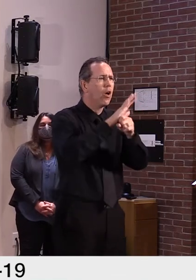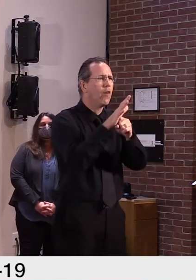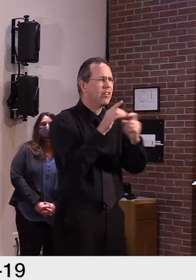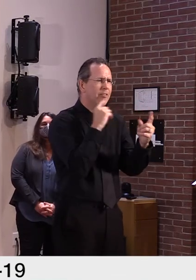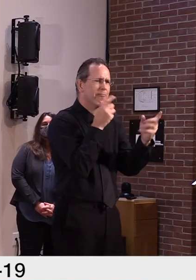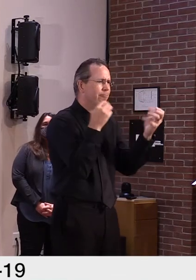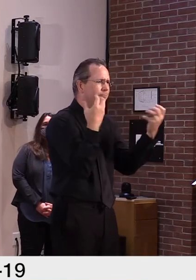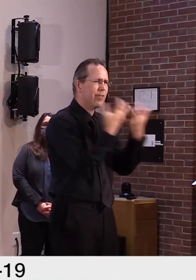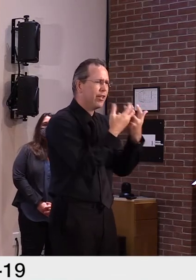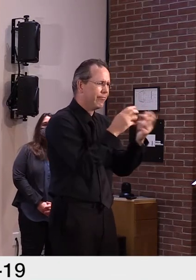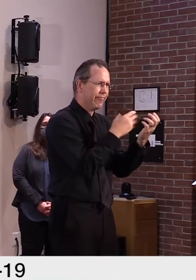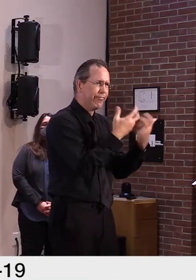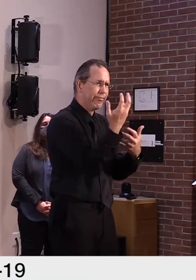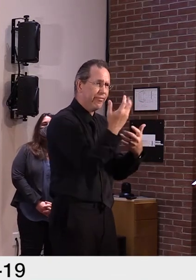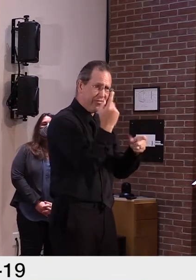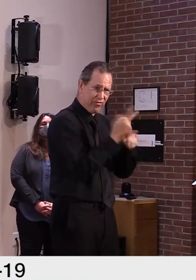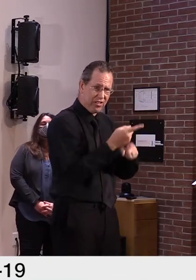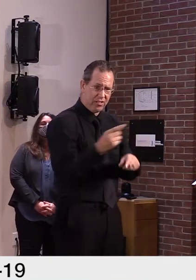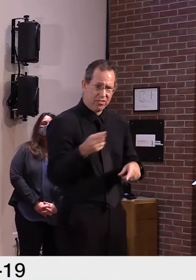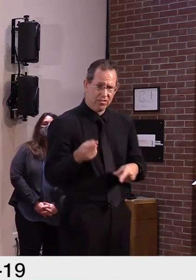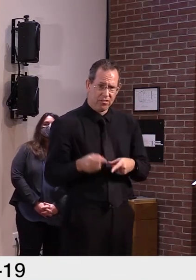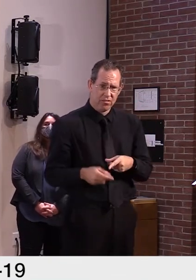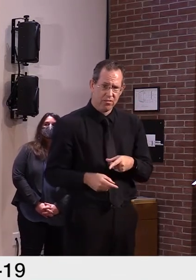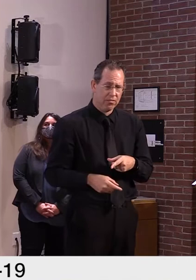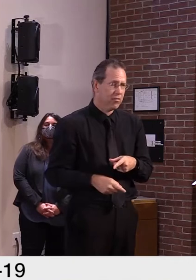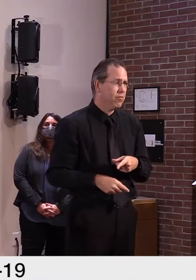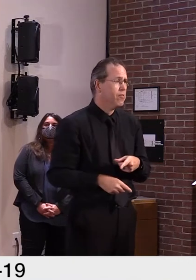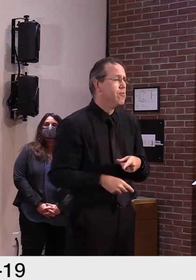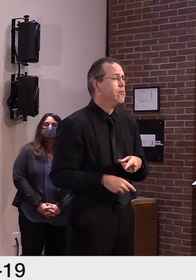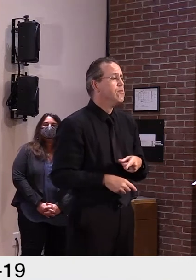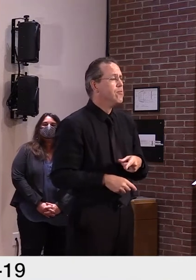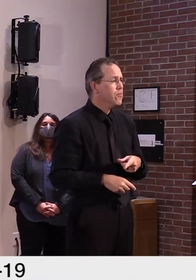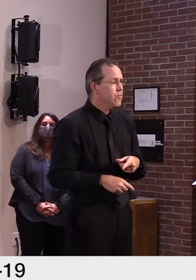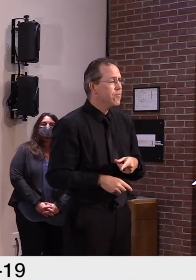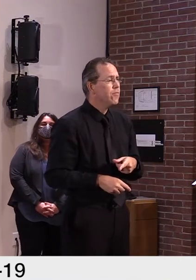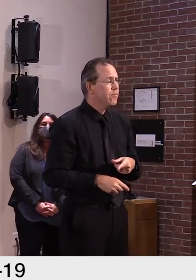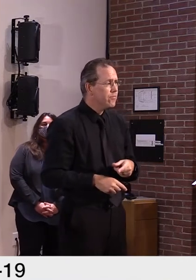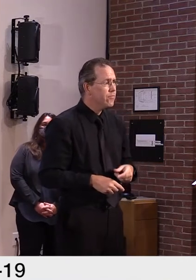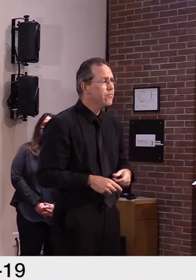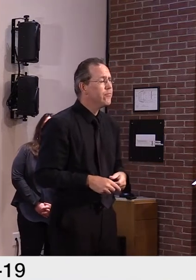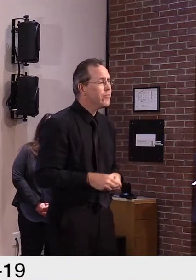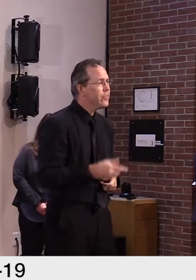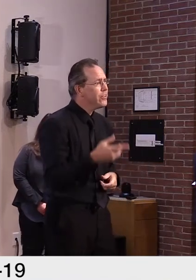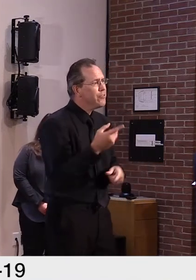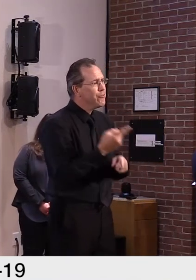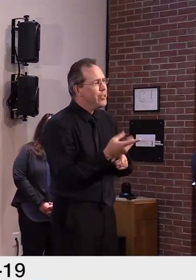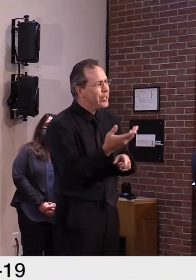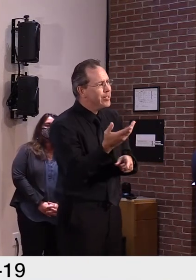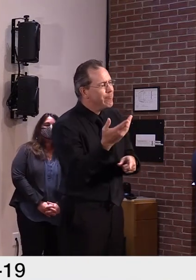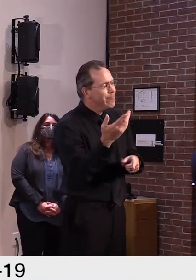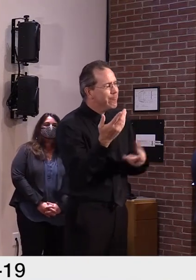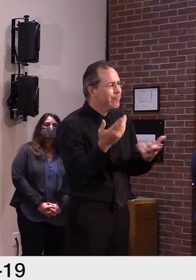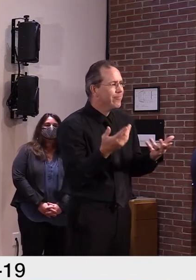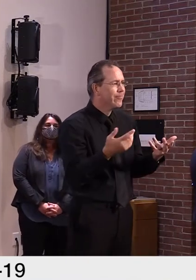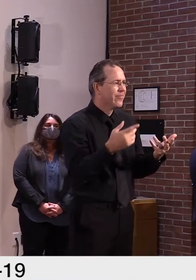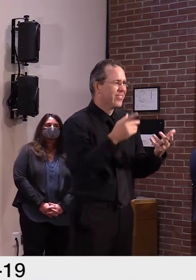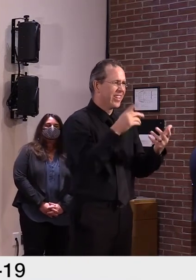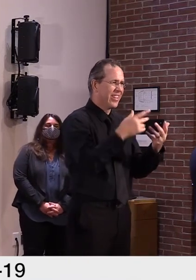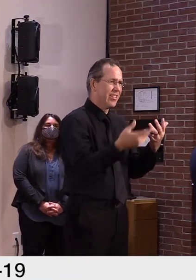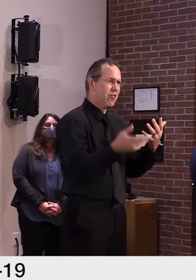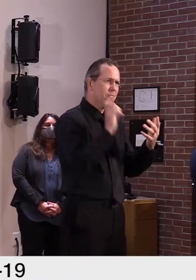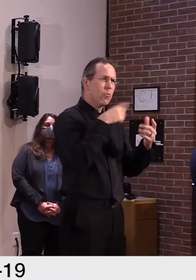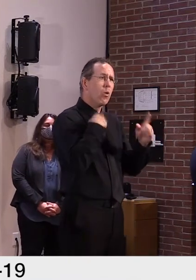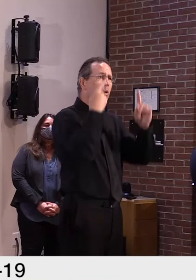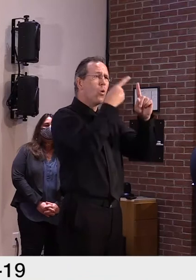accuracy. Uh, and, and part of that, I, I, I am completely sympathetic to because it allows us to look